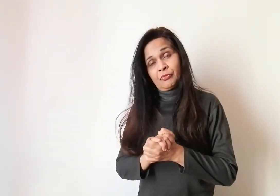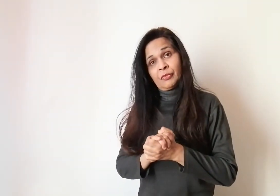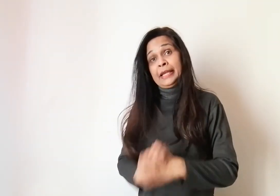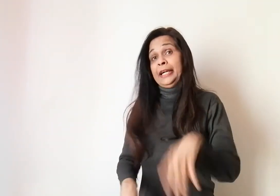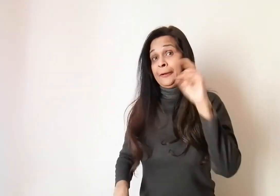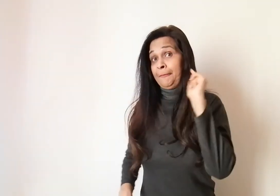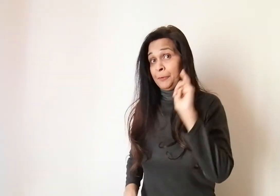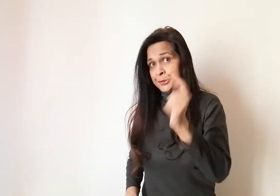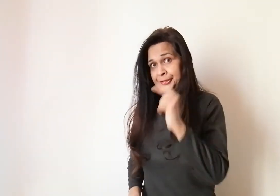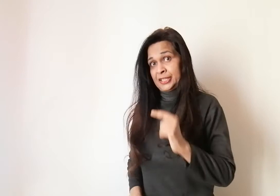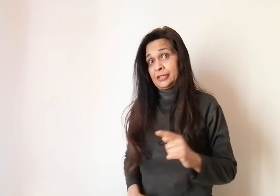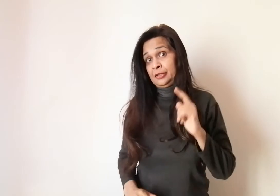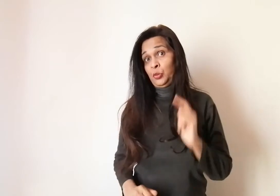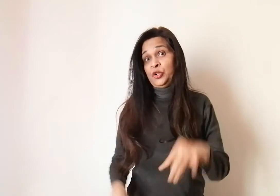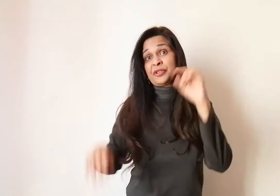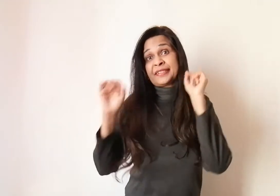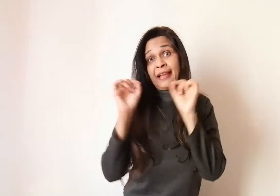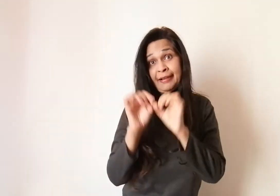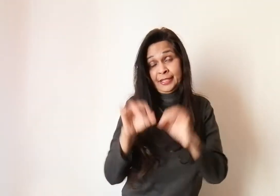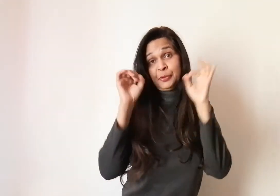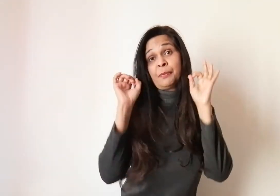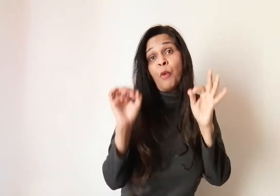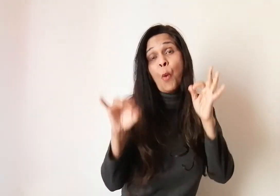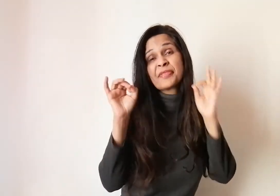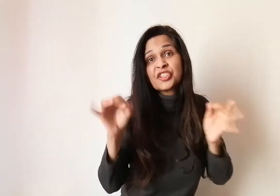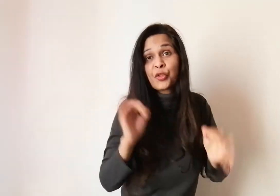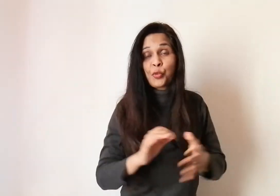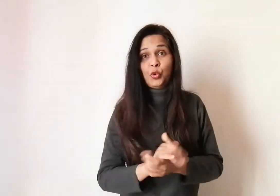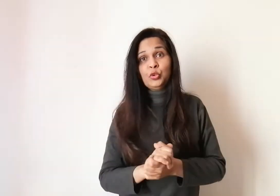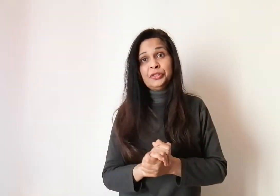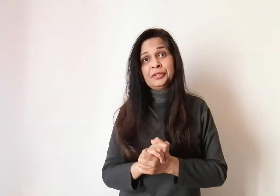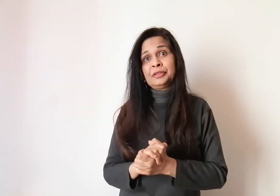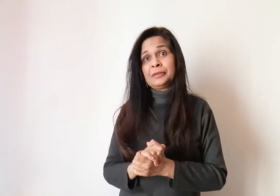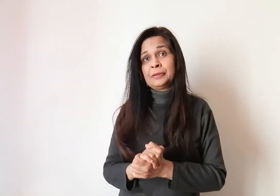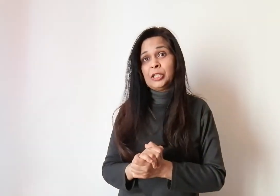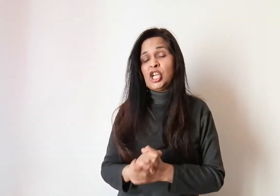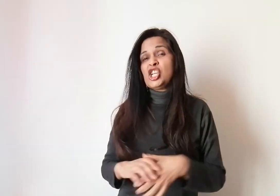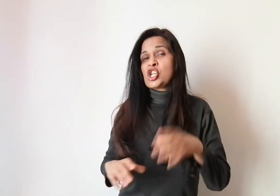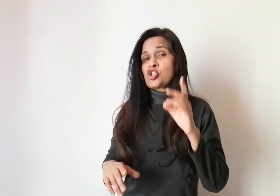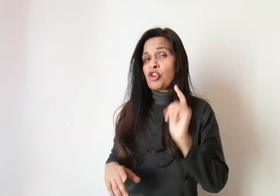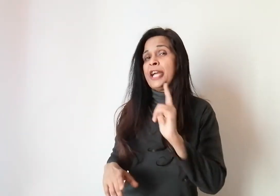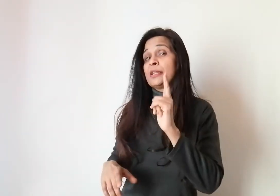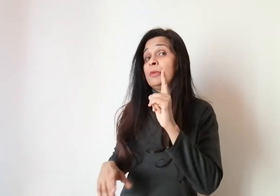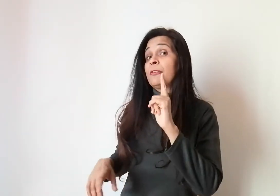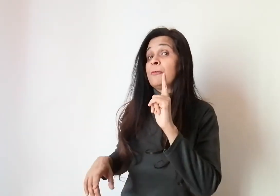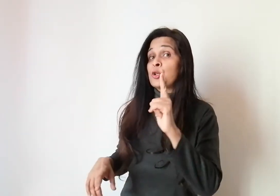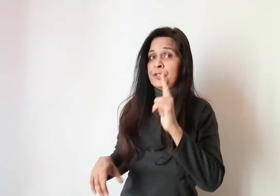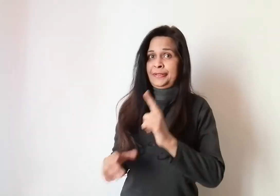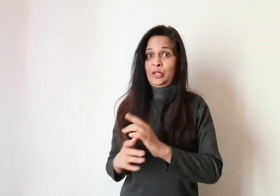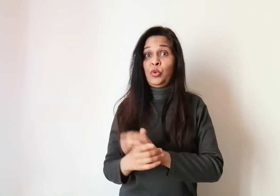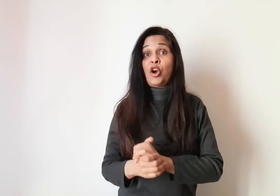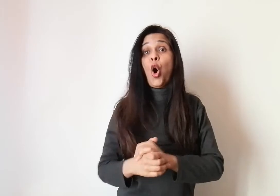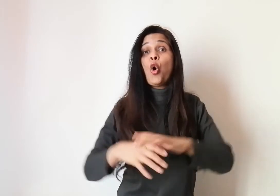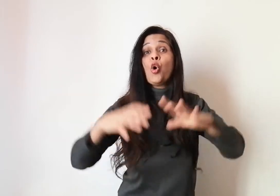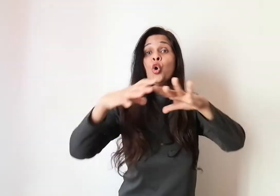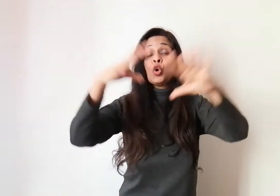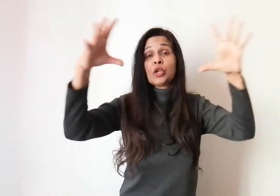And first, when you start to put bumps on the road. Try to put fours where all